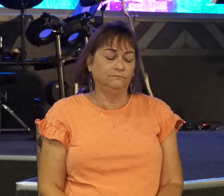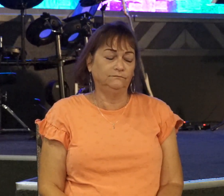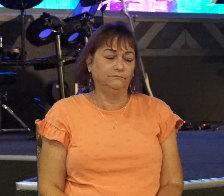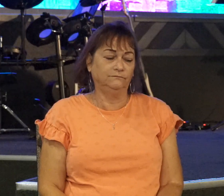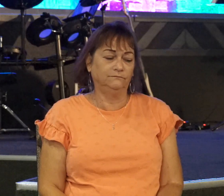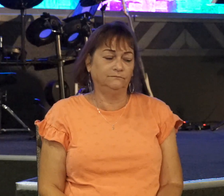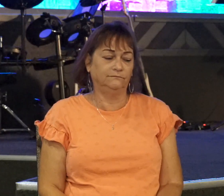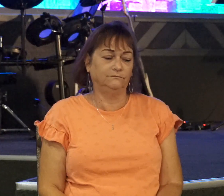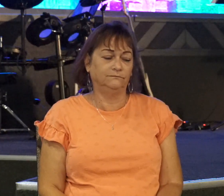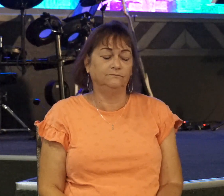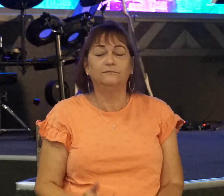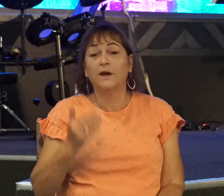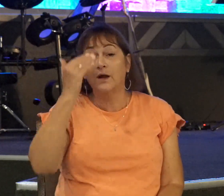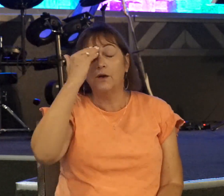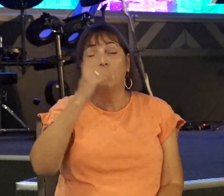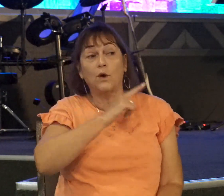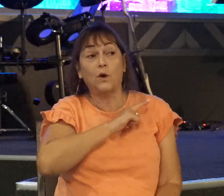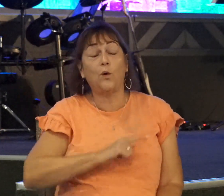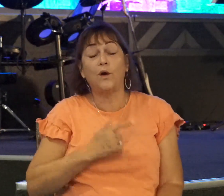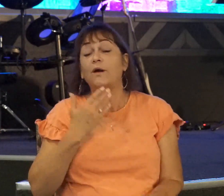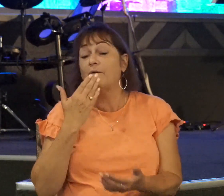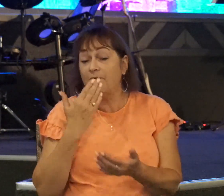He knew that the Lord would, in fact, use few to save.